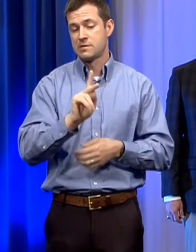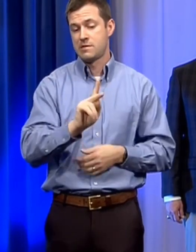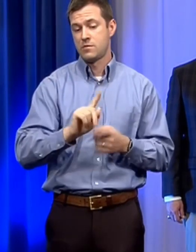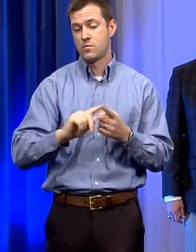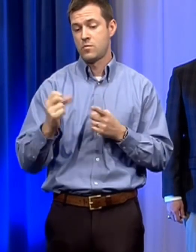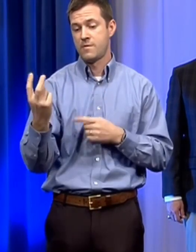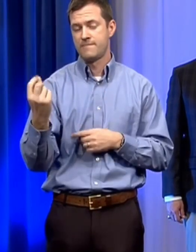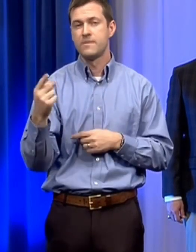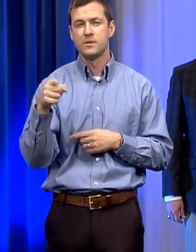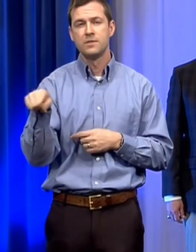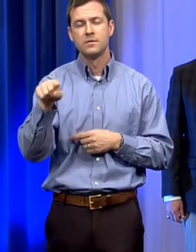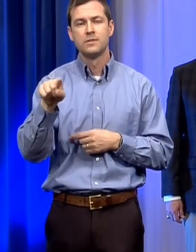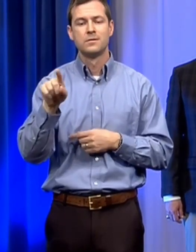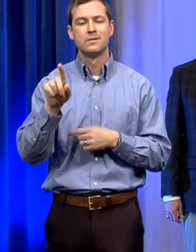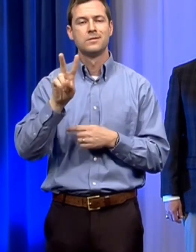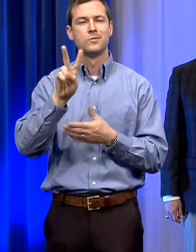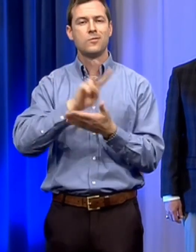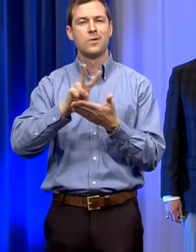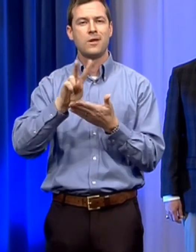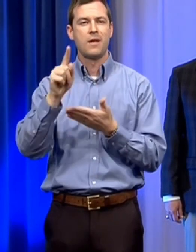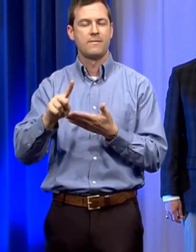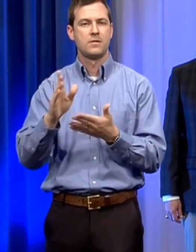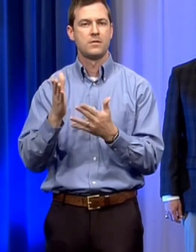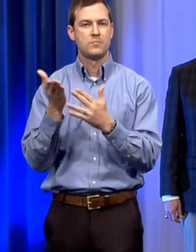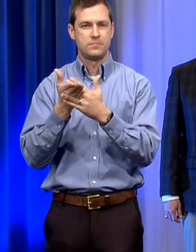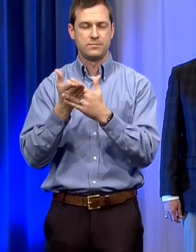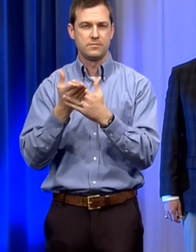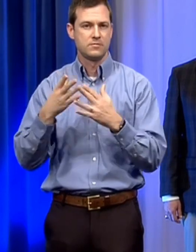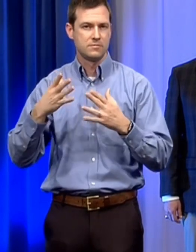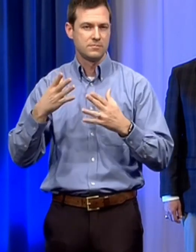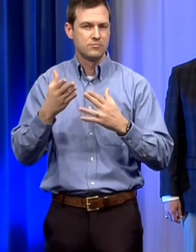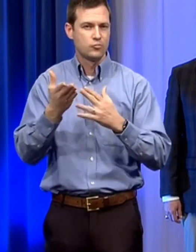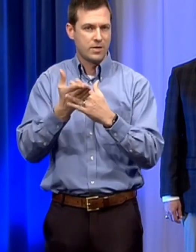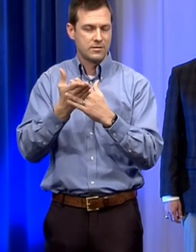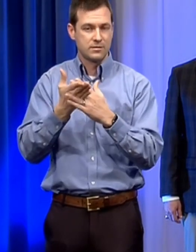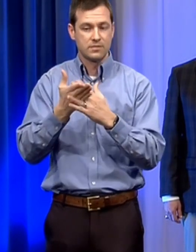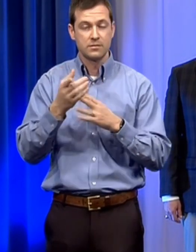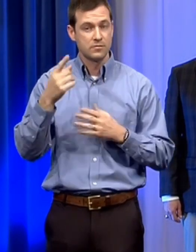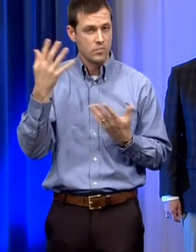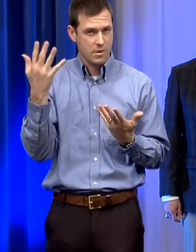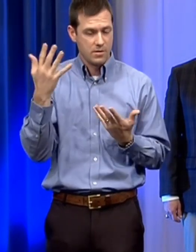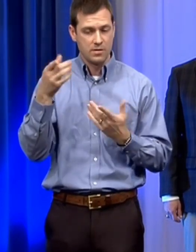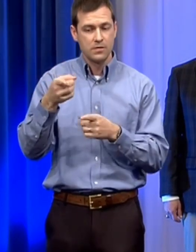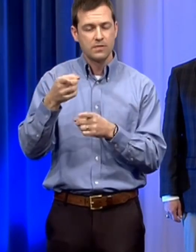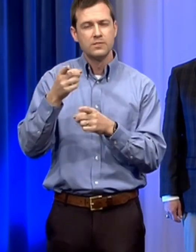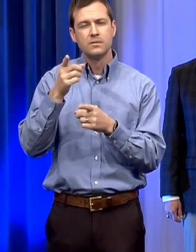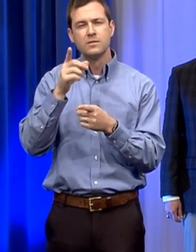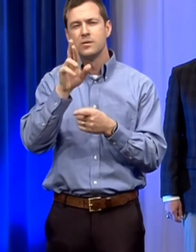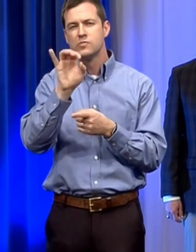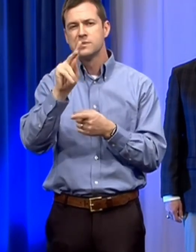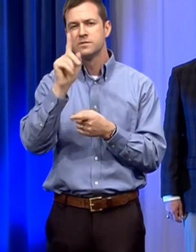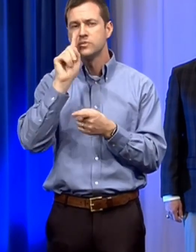state will have a two and a half week break this is in order to reduce the risk for students teachers and